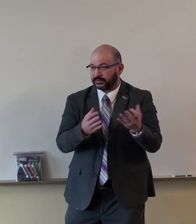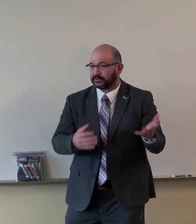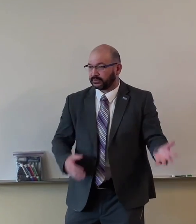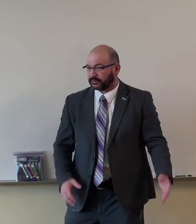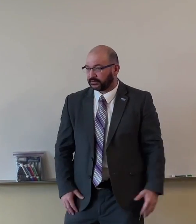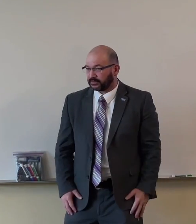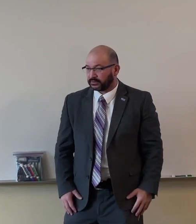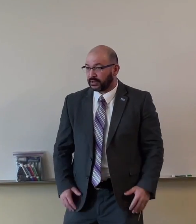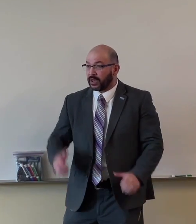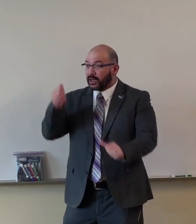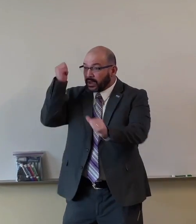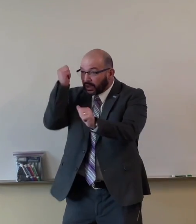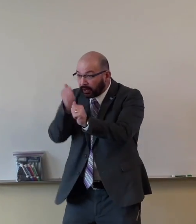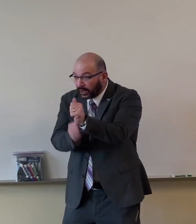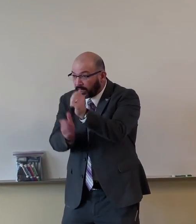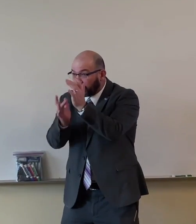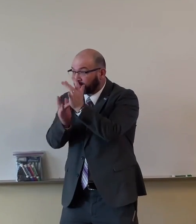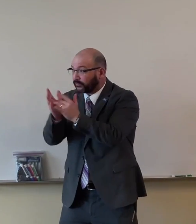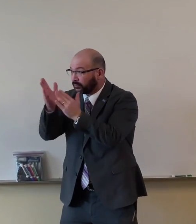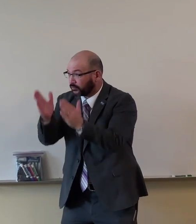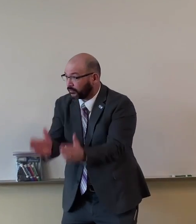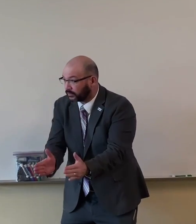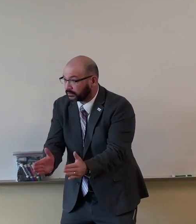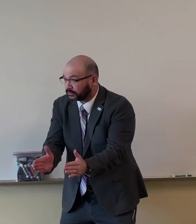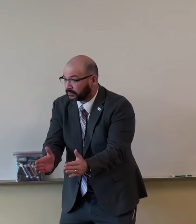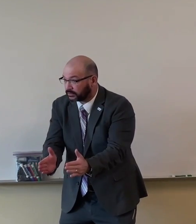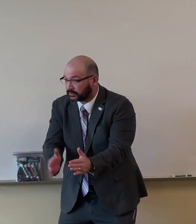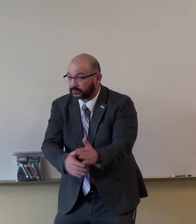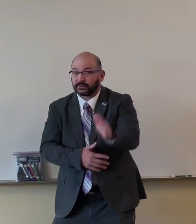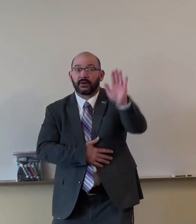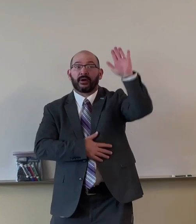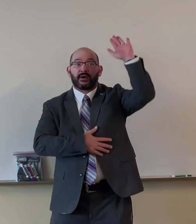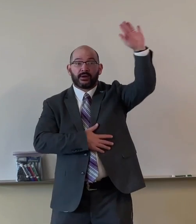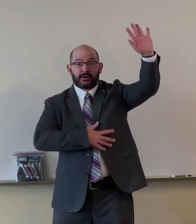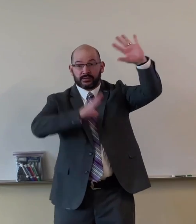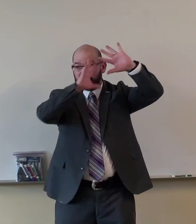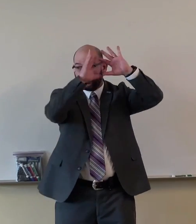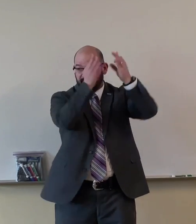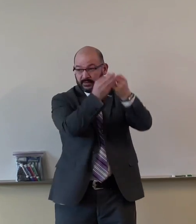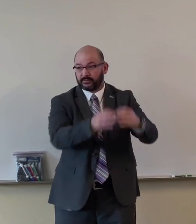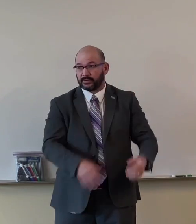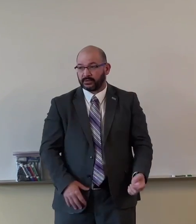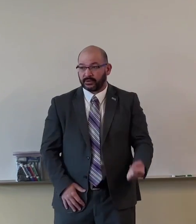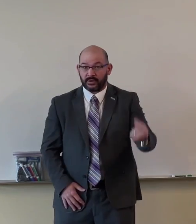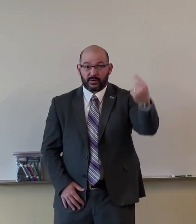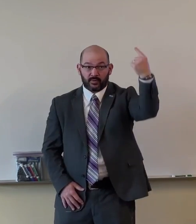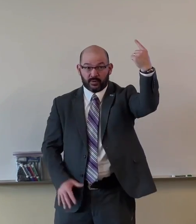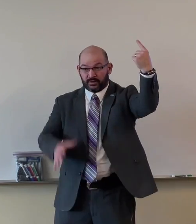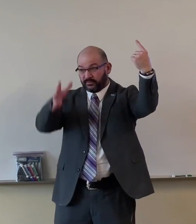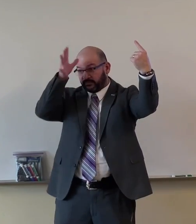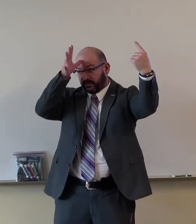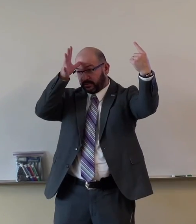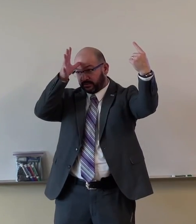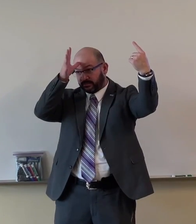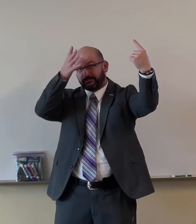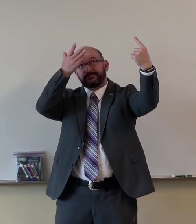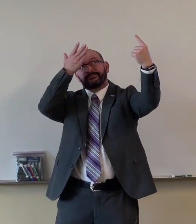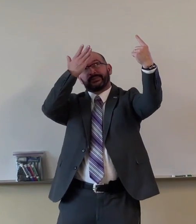We're, every, Christian, this is the answer, is part of God's family. One